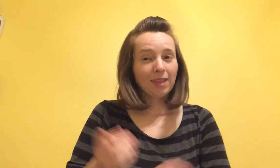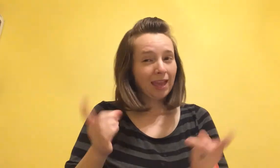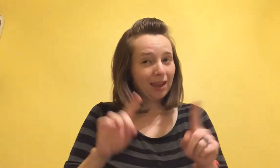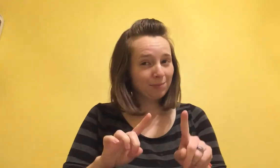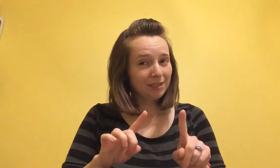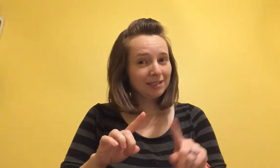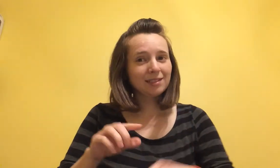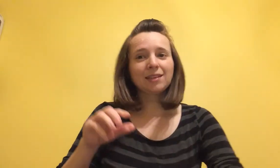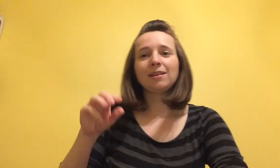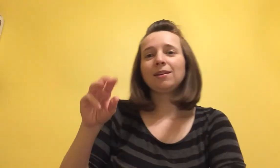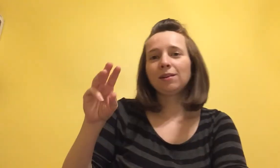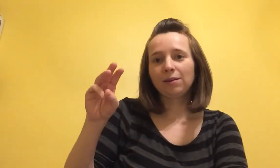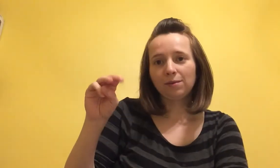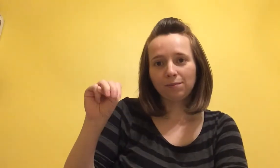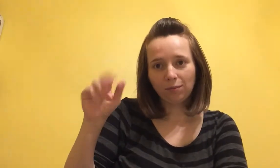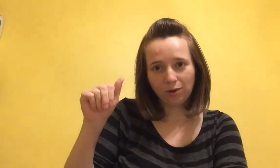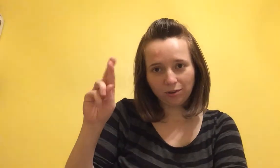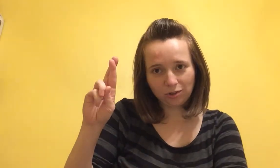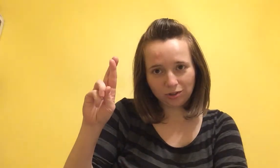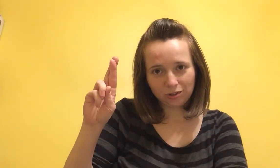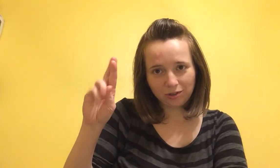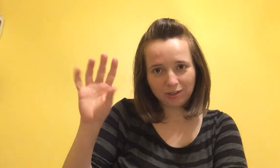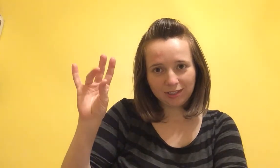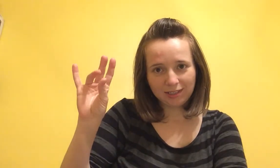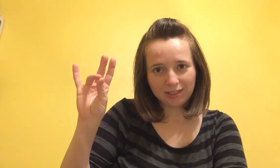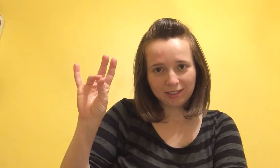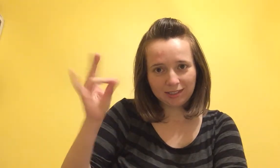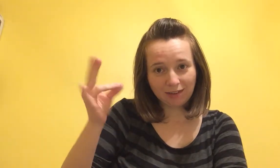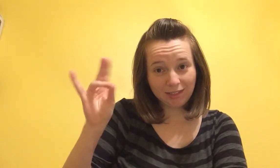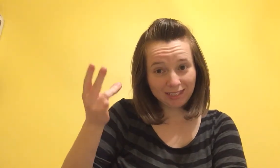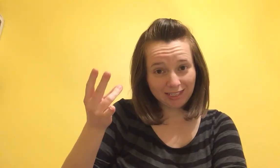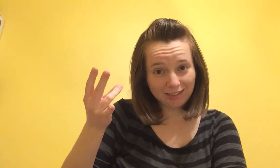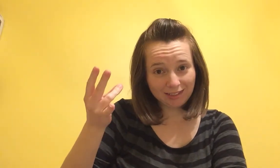happens march 17th